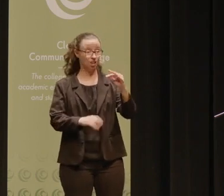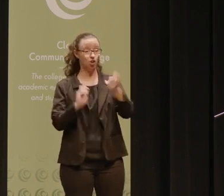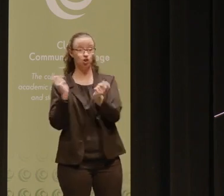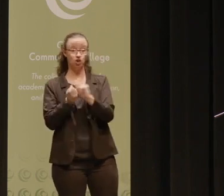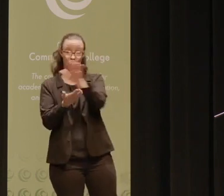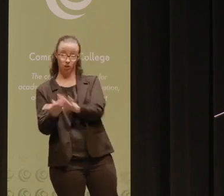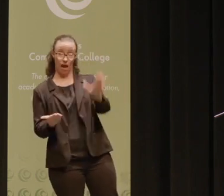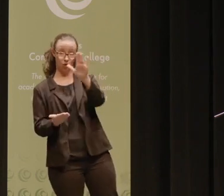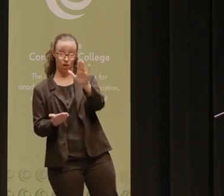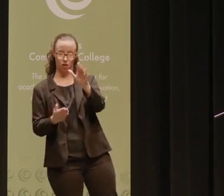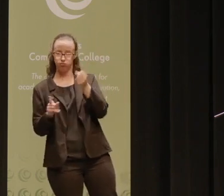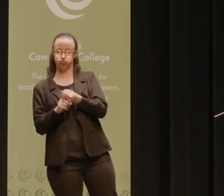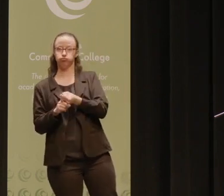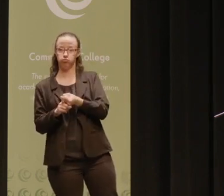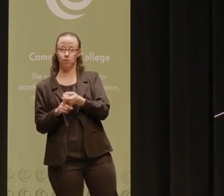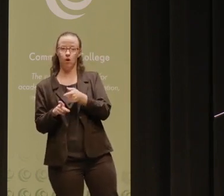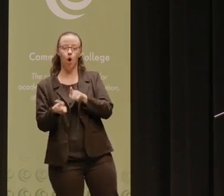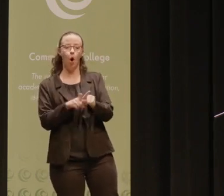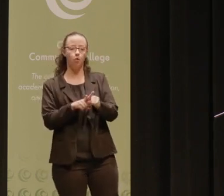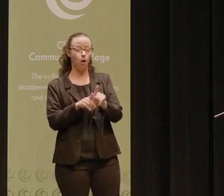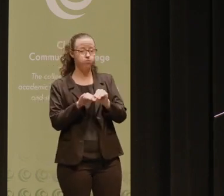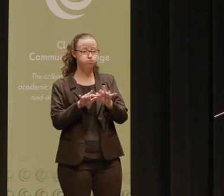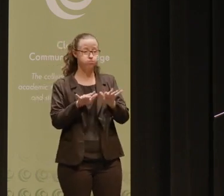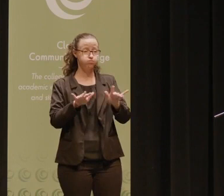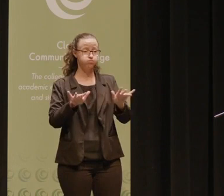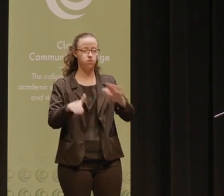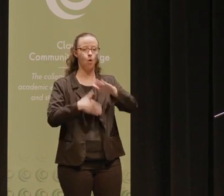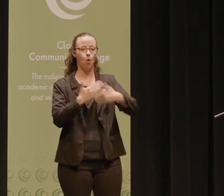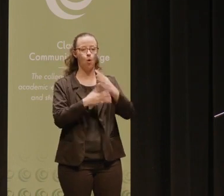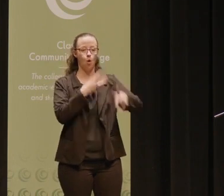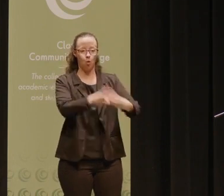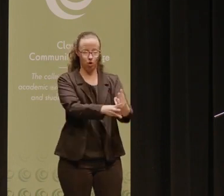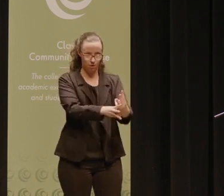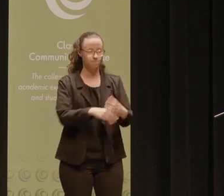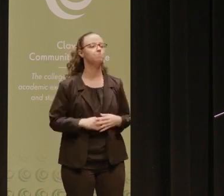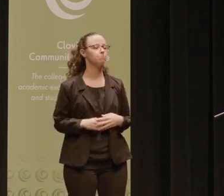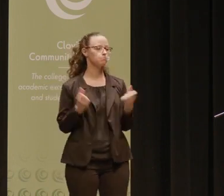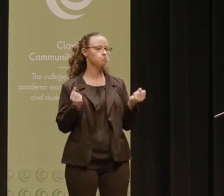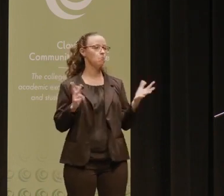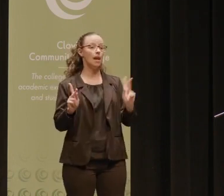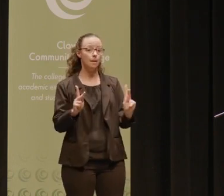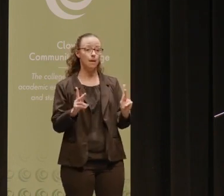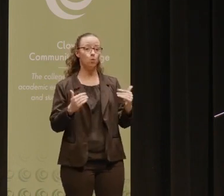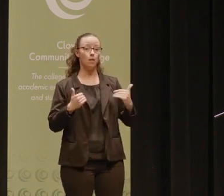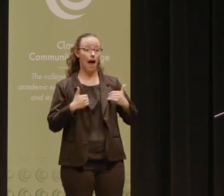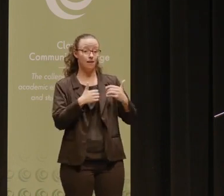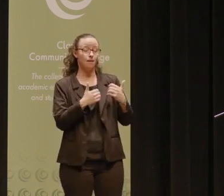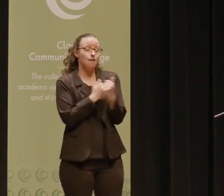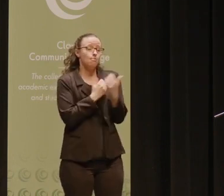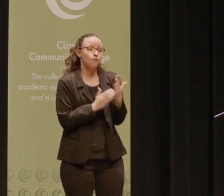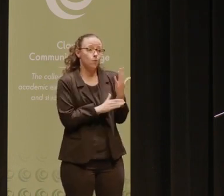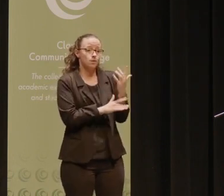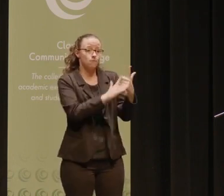seemingly overnight, but it also had a profound impact on the entire world. And so many people lost loved ones, some